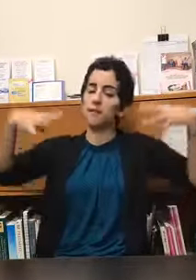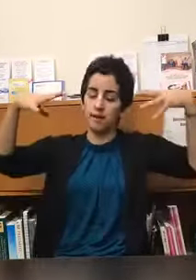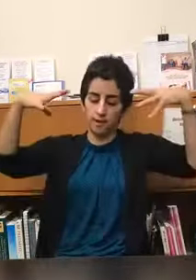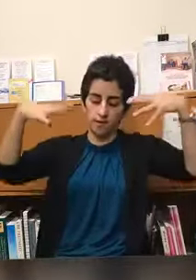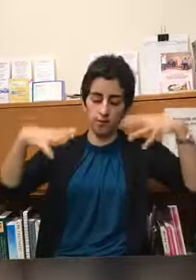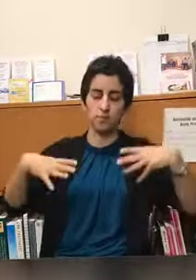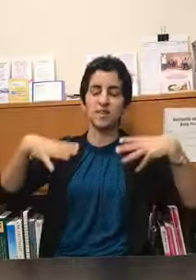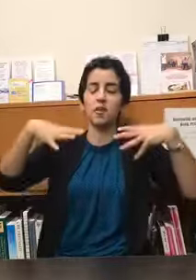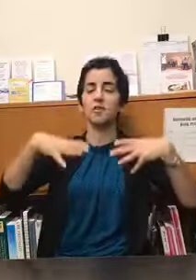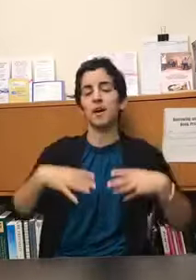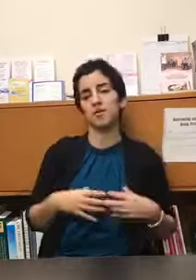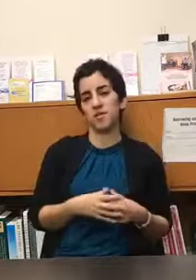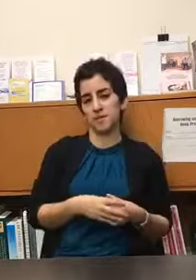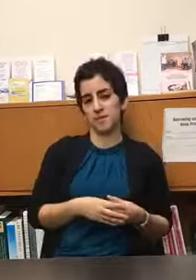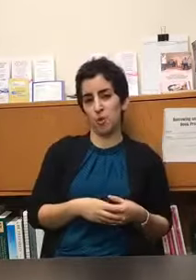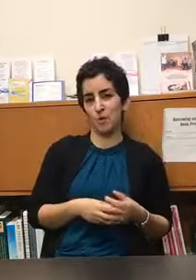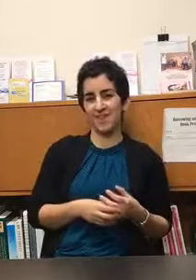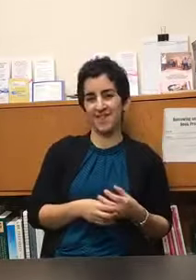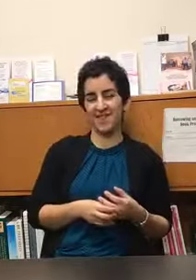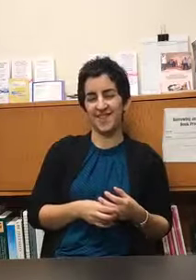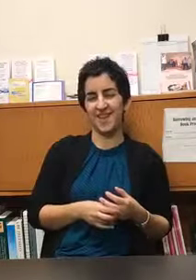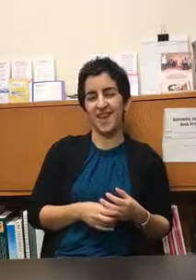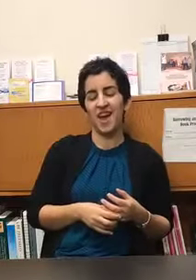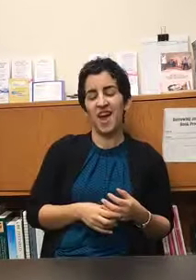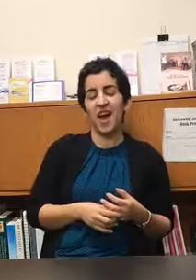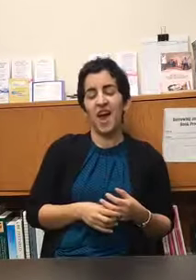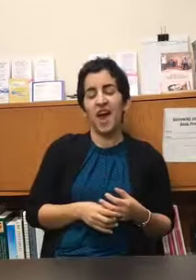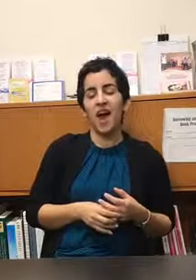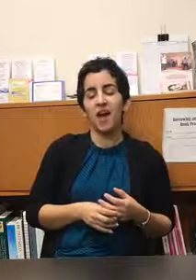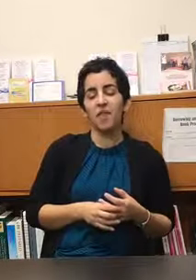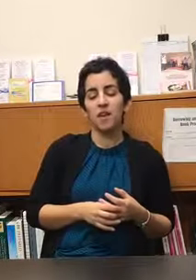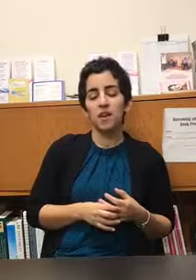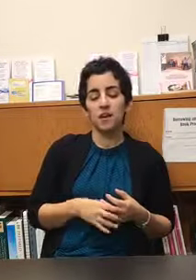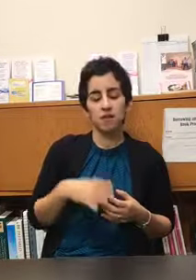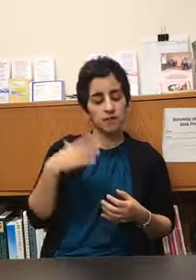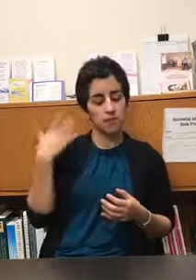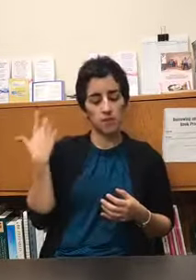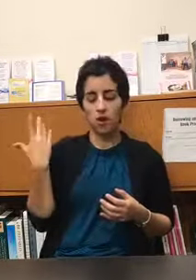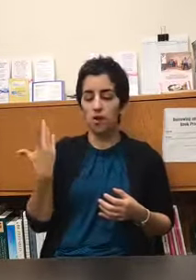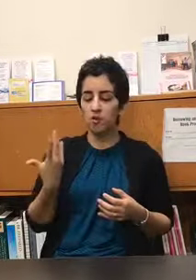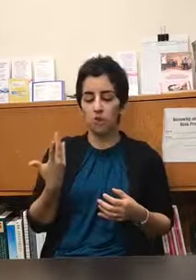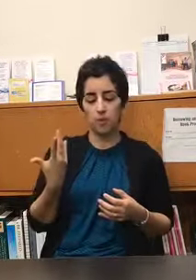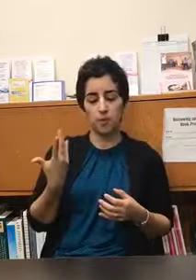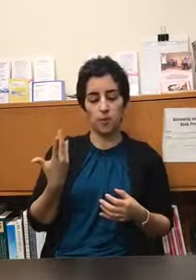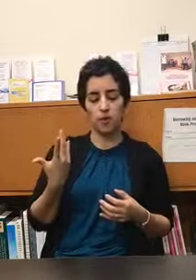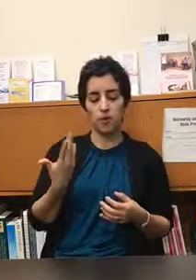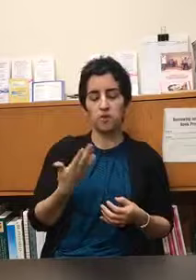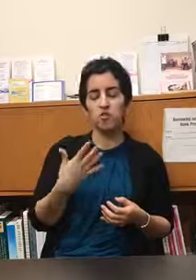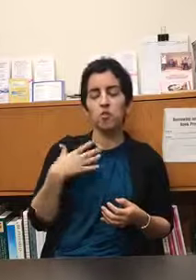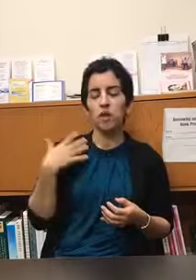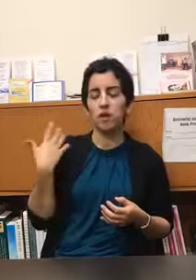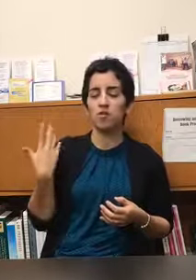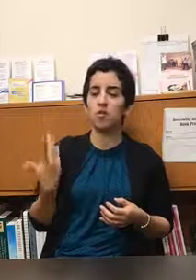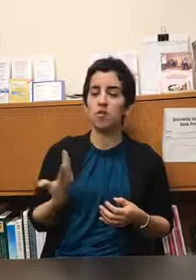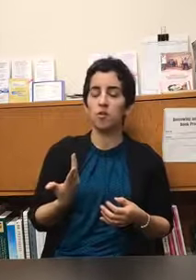kind of settled down into this moment and then sometimes the hardest for people is tuning into your